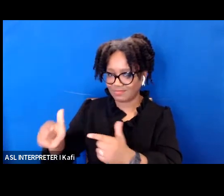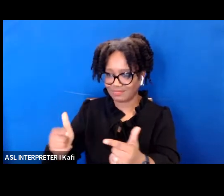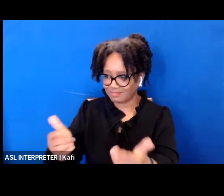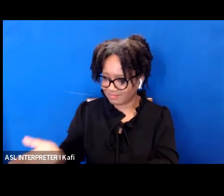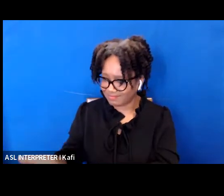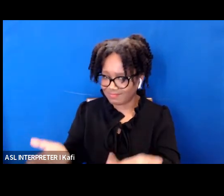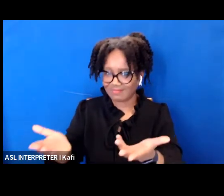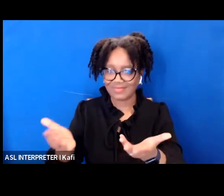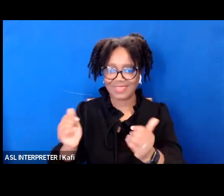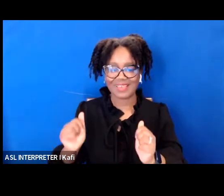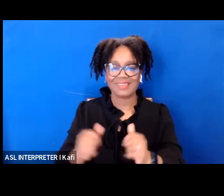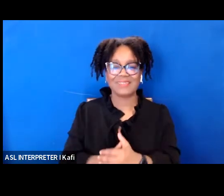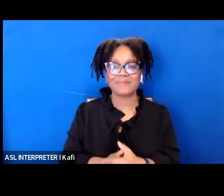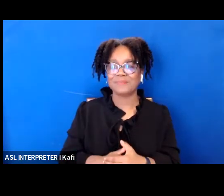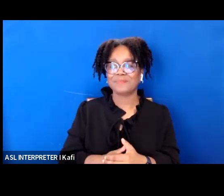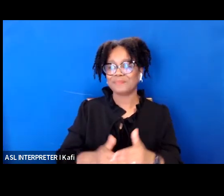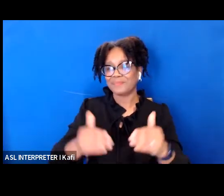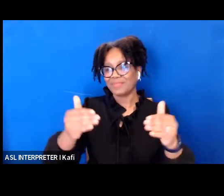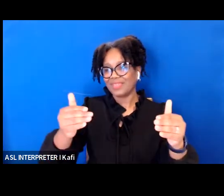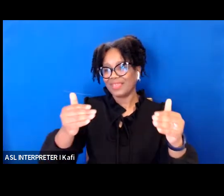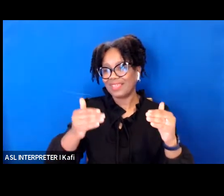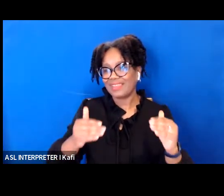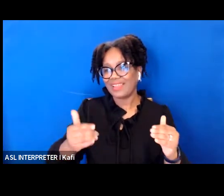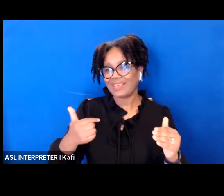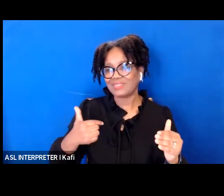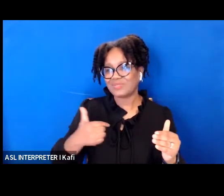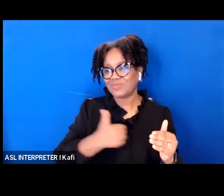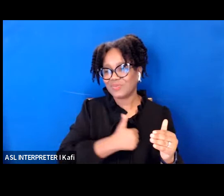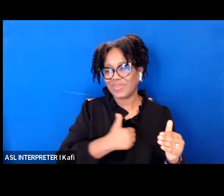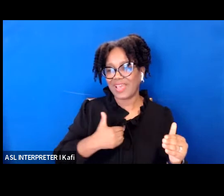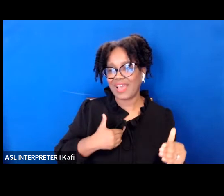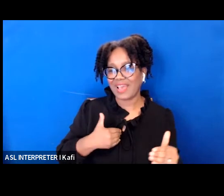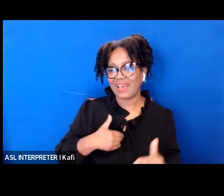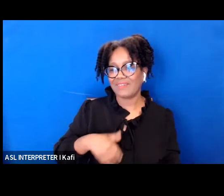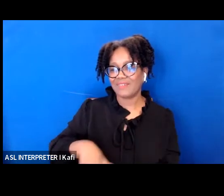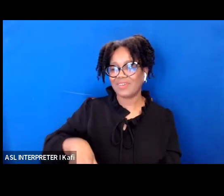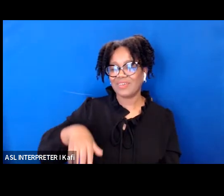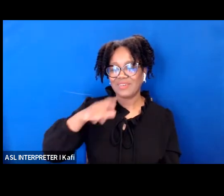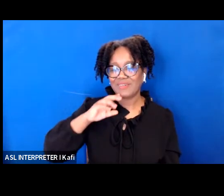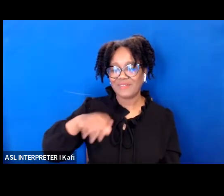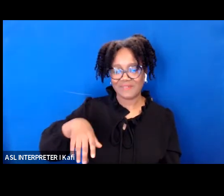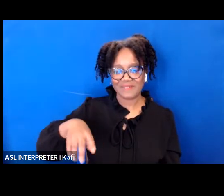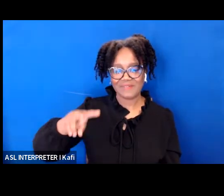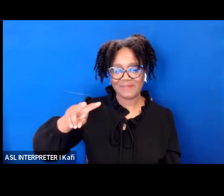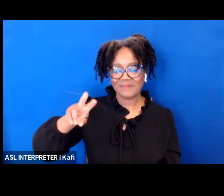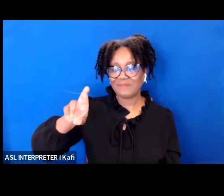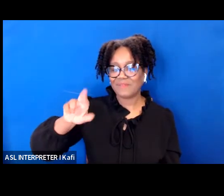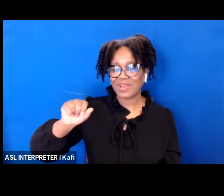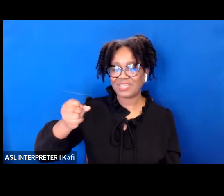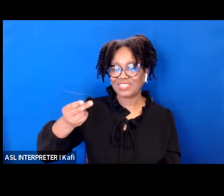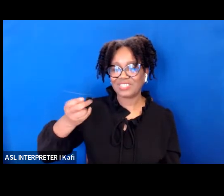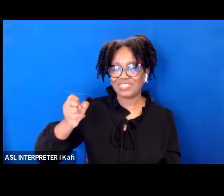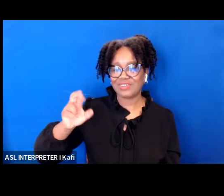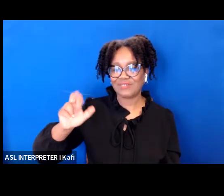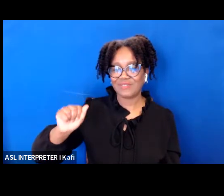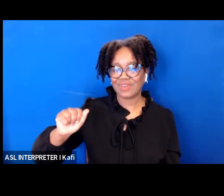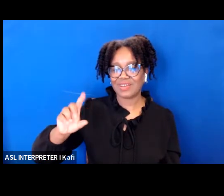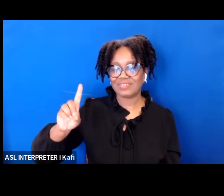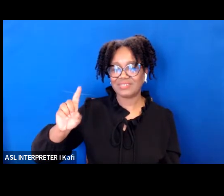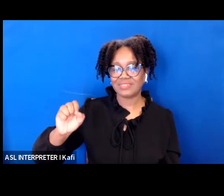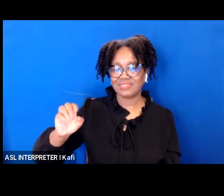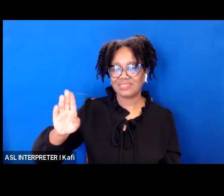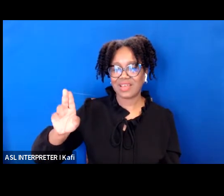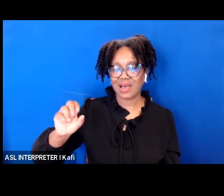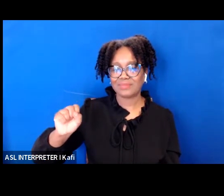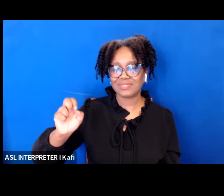dobson who is representing the american association of people with disabilities i've had the pleasure of getting to know